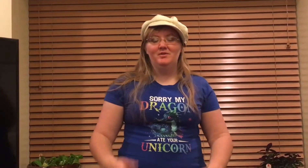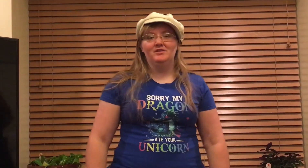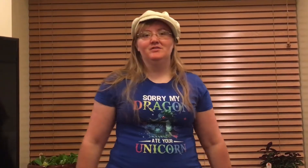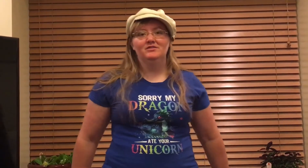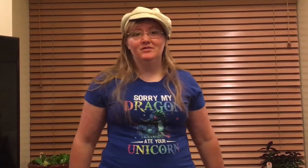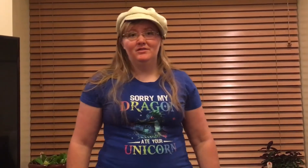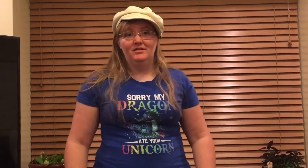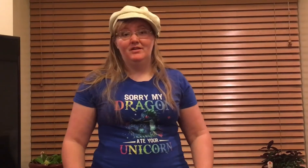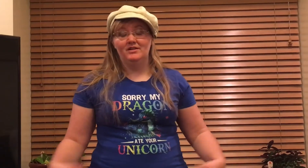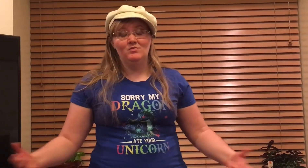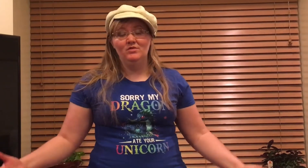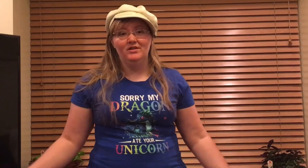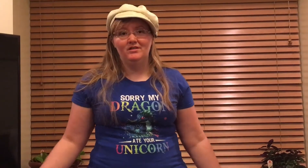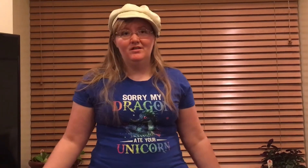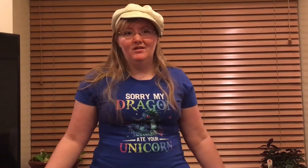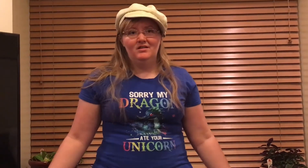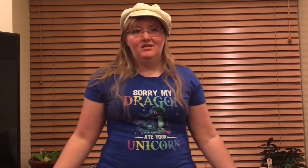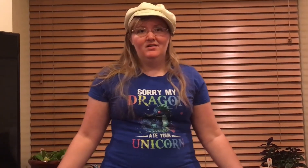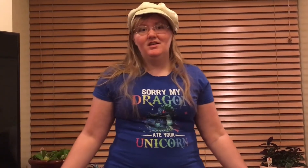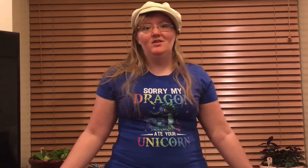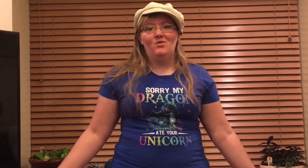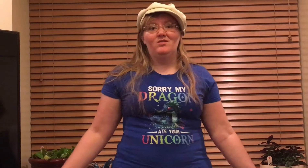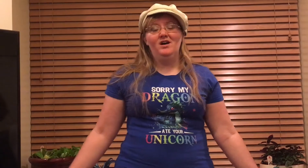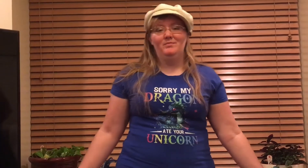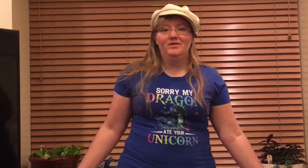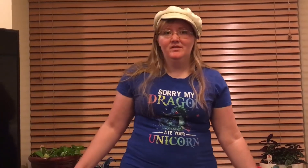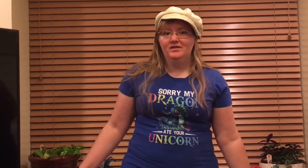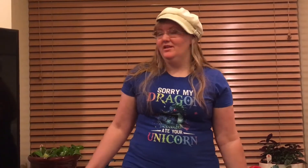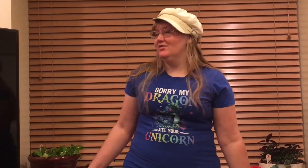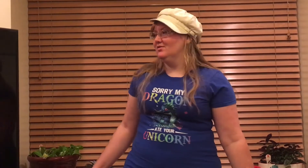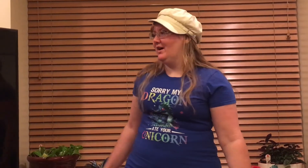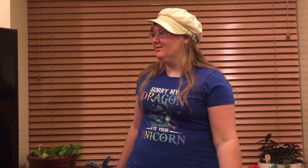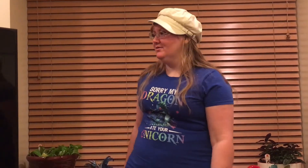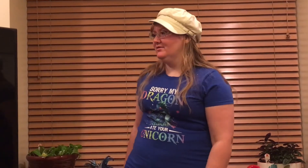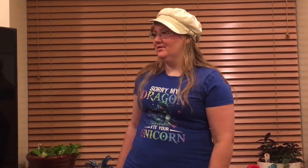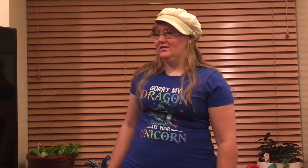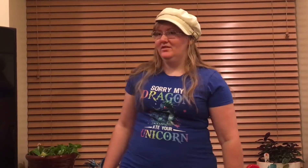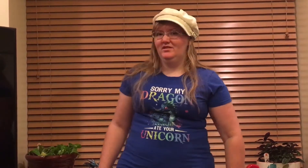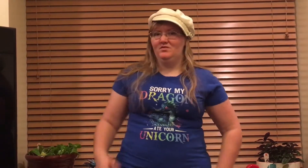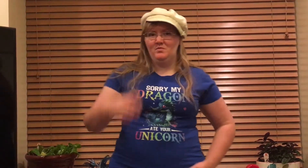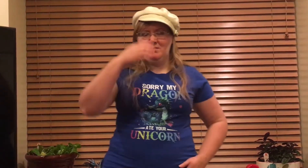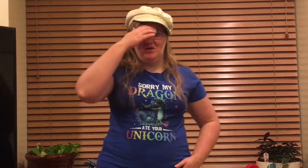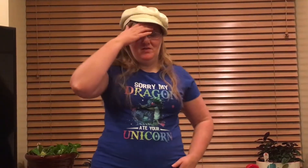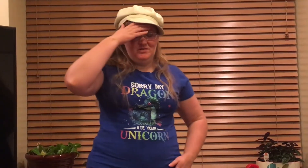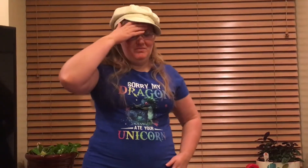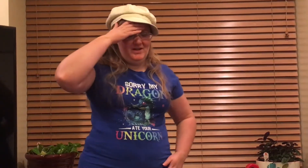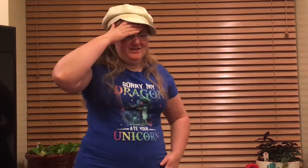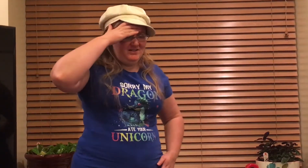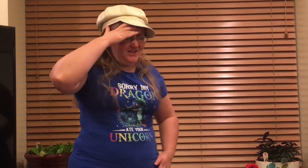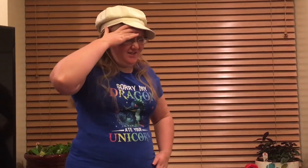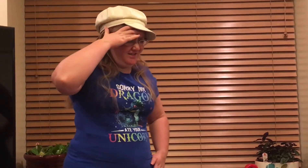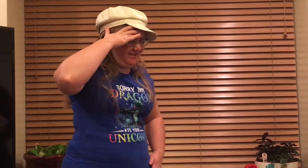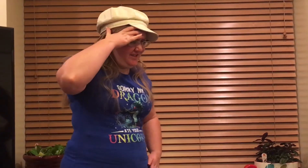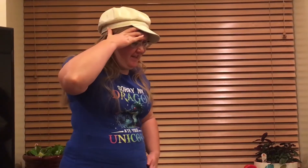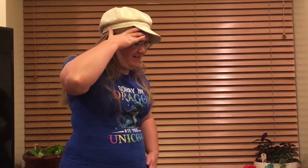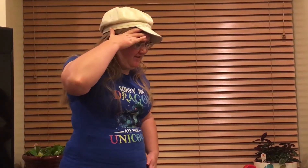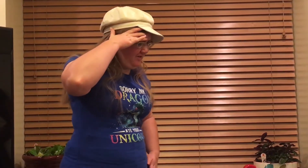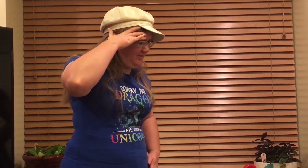meal. Next morning, the king woke up. He looked around. I didn't remember going to bed. Oh, his head hurt.